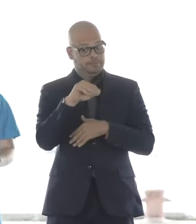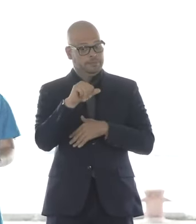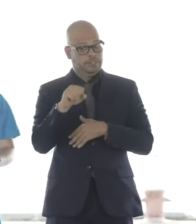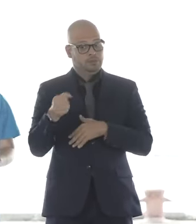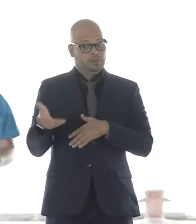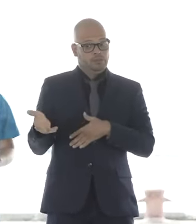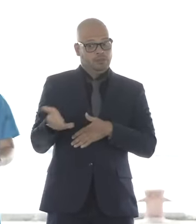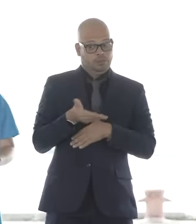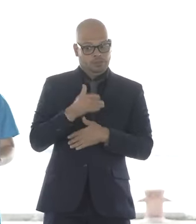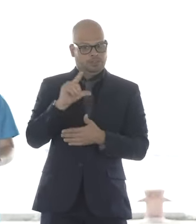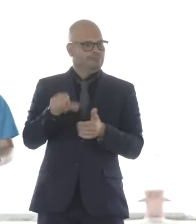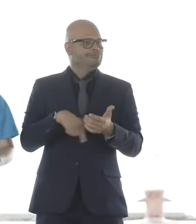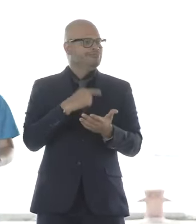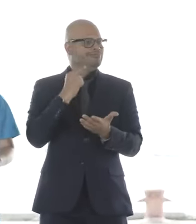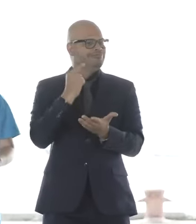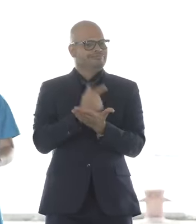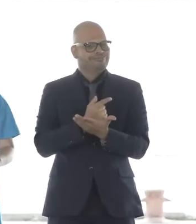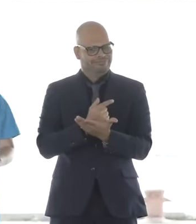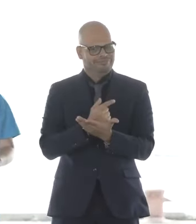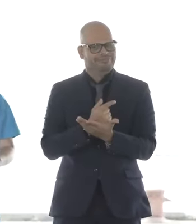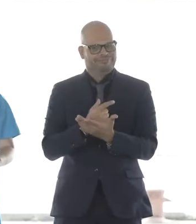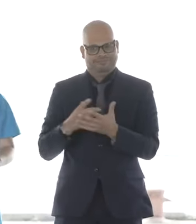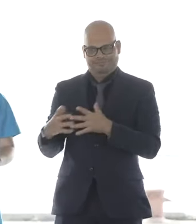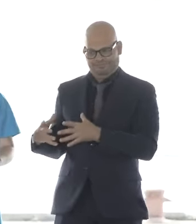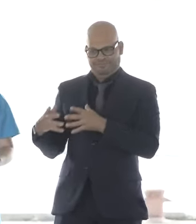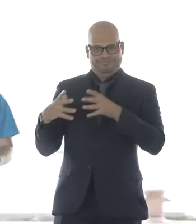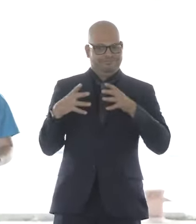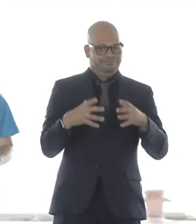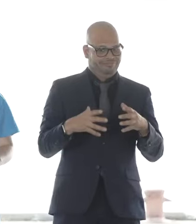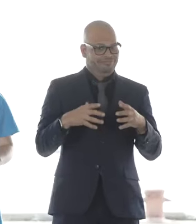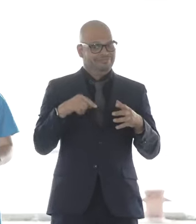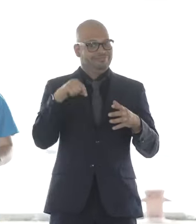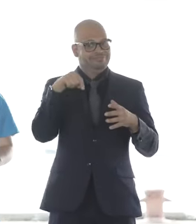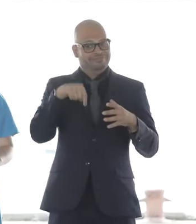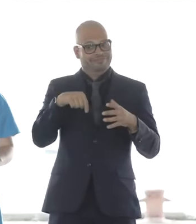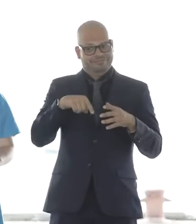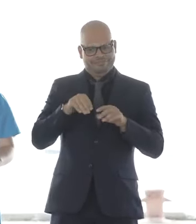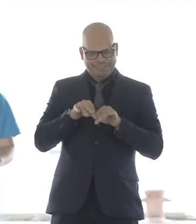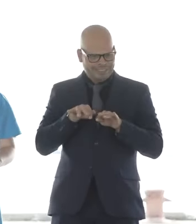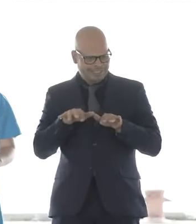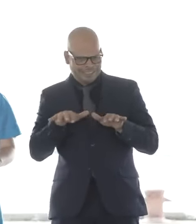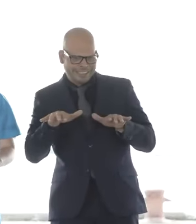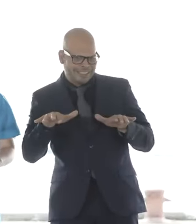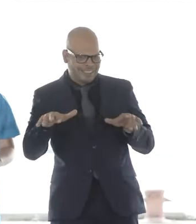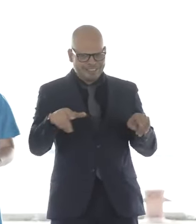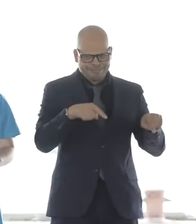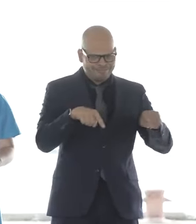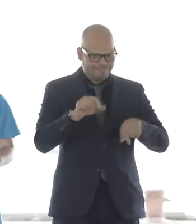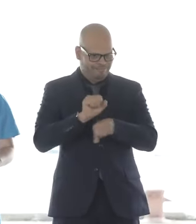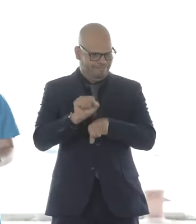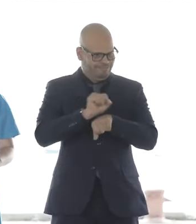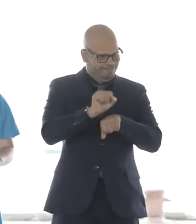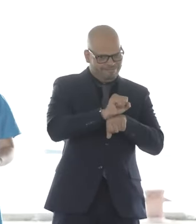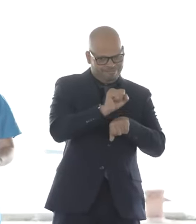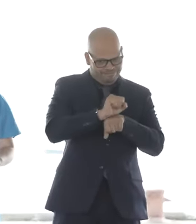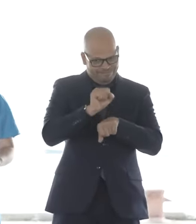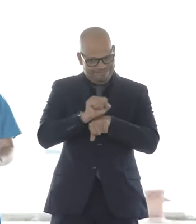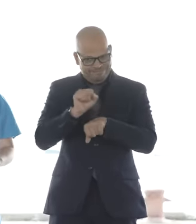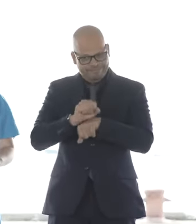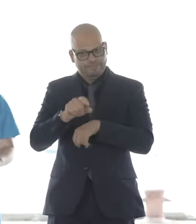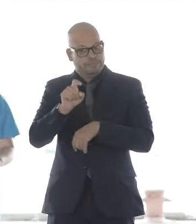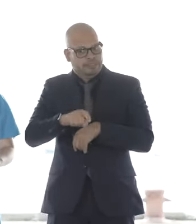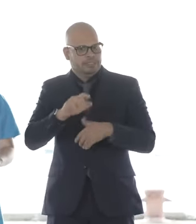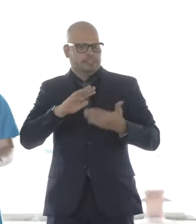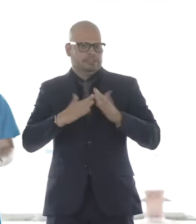pathways, all with students from local EJ communities. The Salem Port Project needed a community benefit agreement modeled on the one